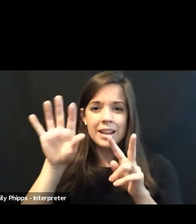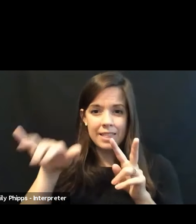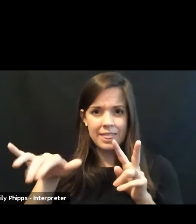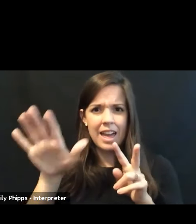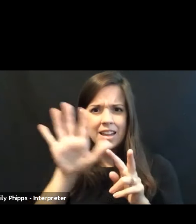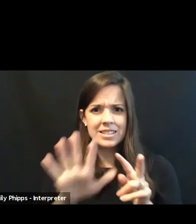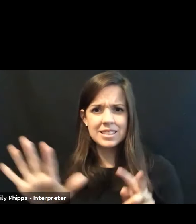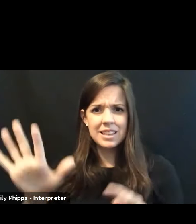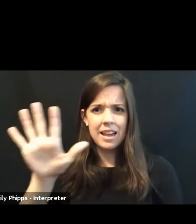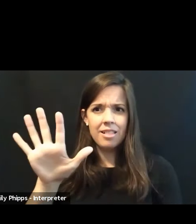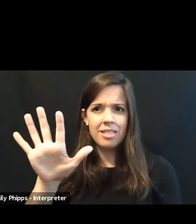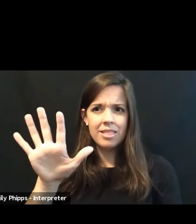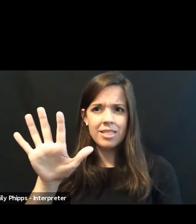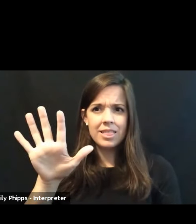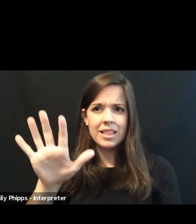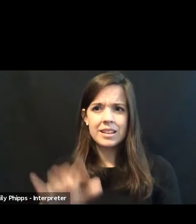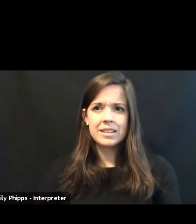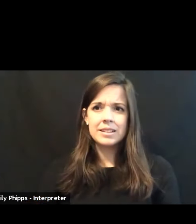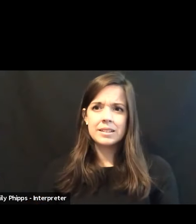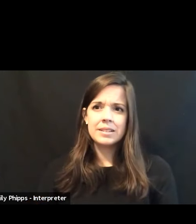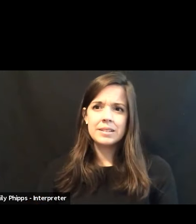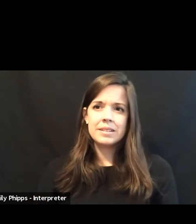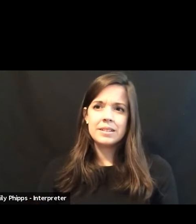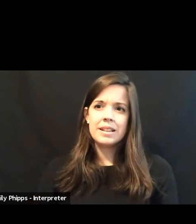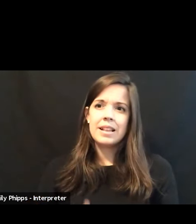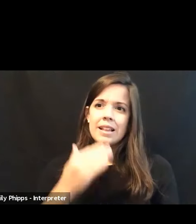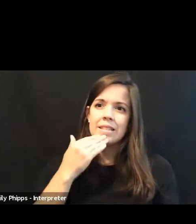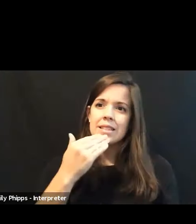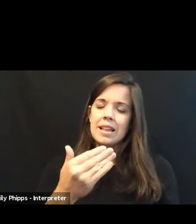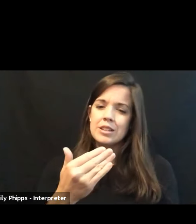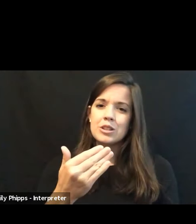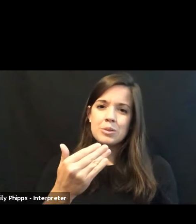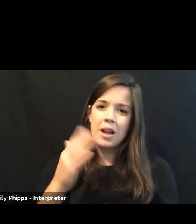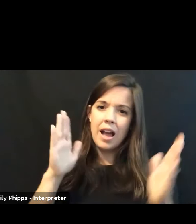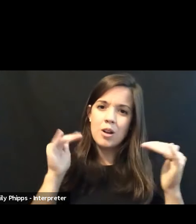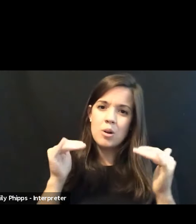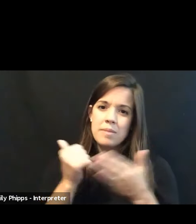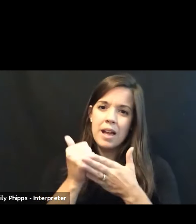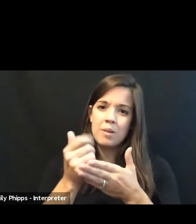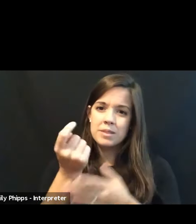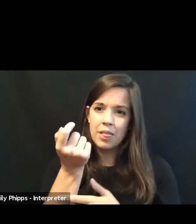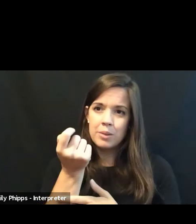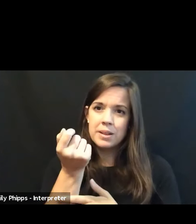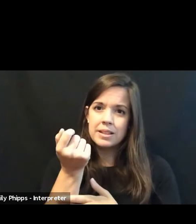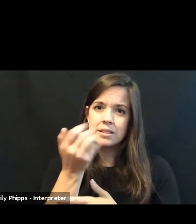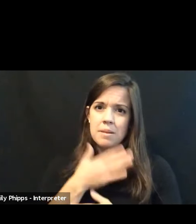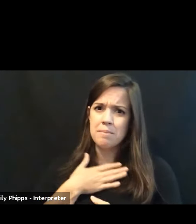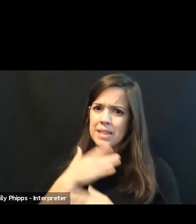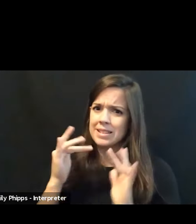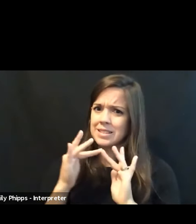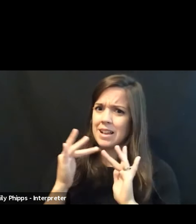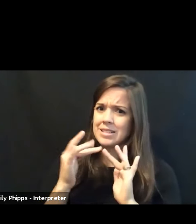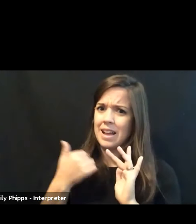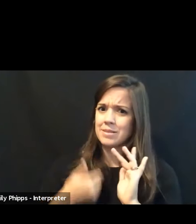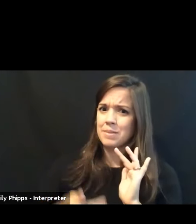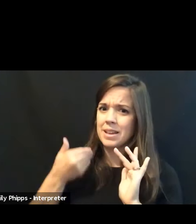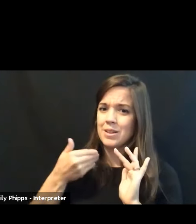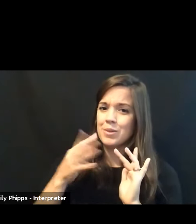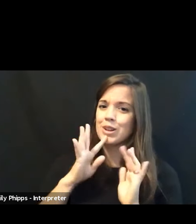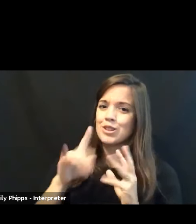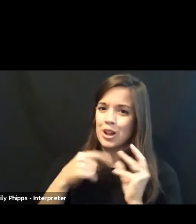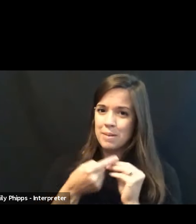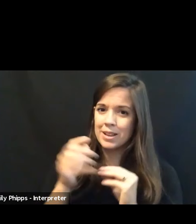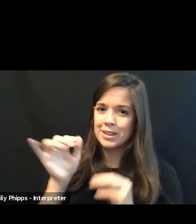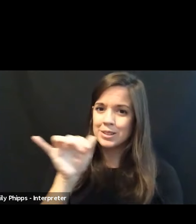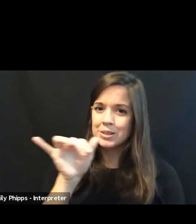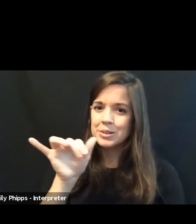So I hope that helps a little bit. But, you know, feel free to contact me and we can have conversations about it.